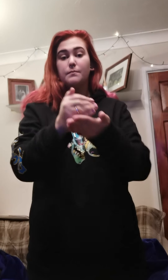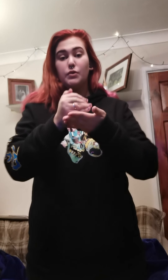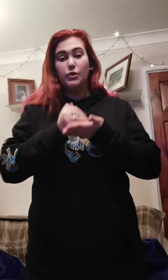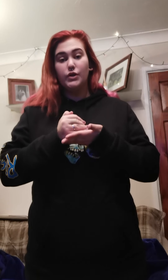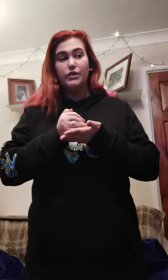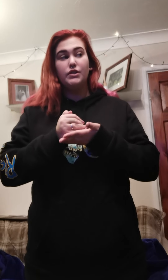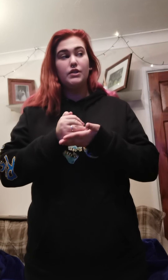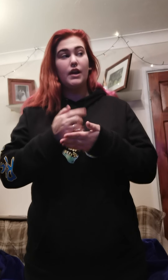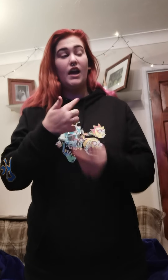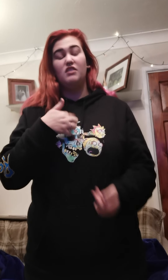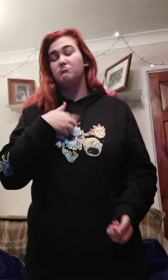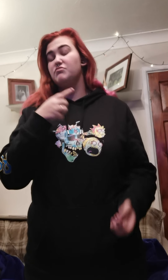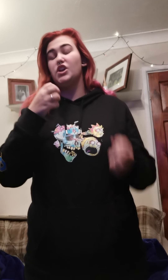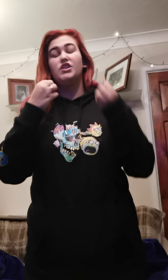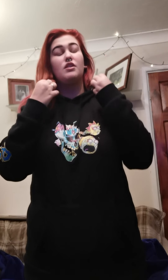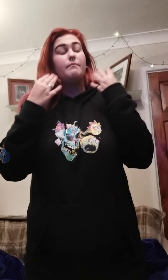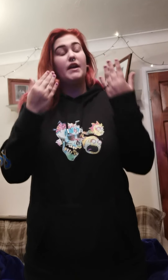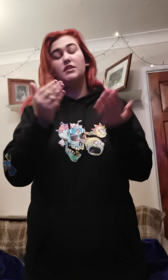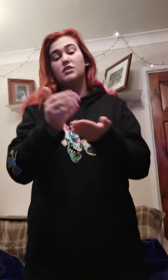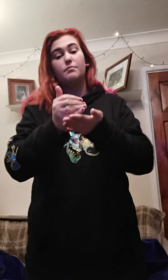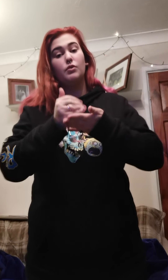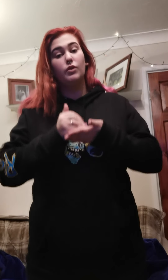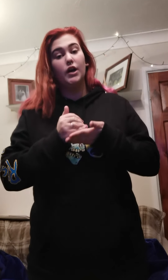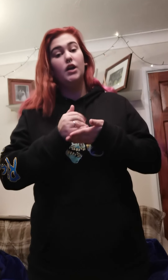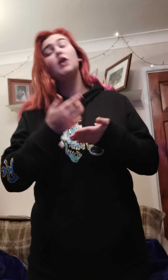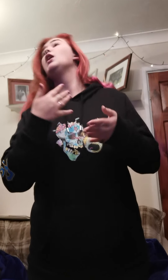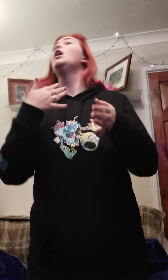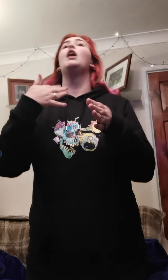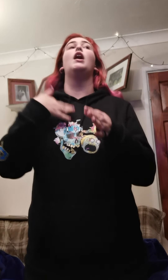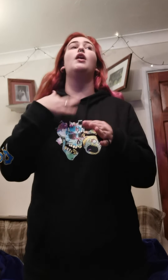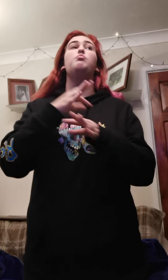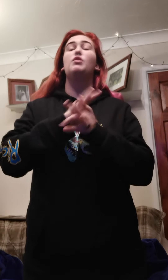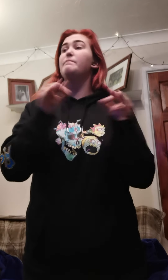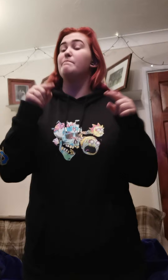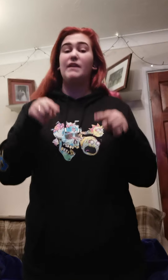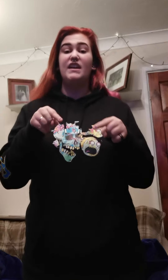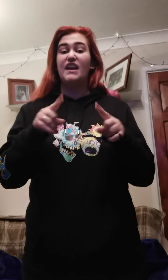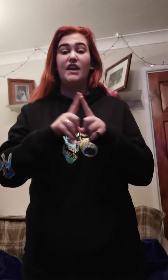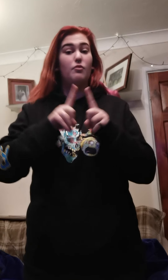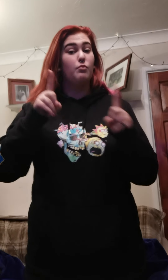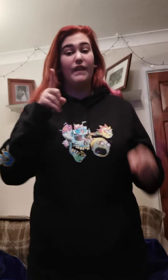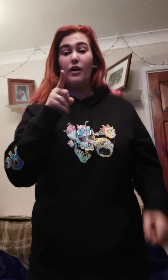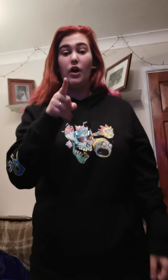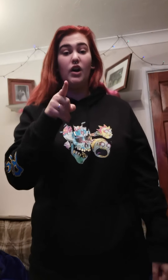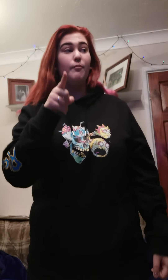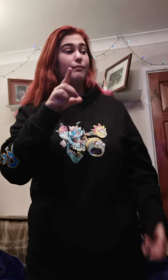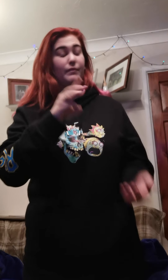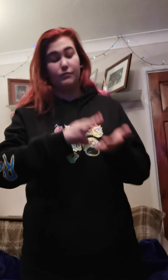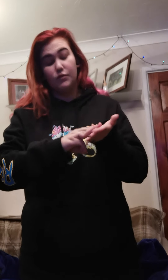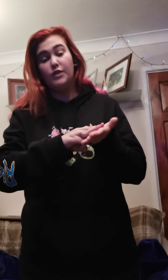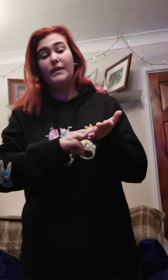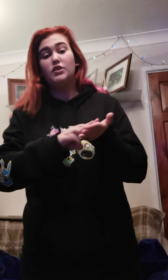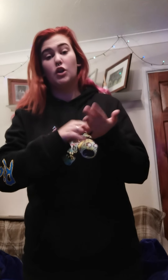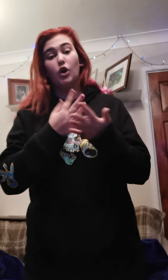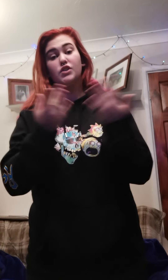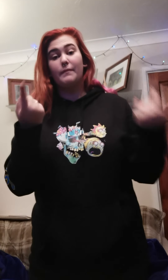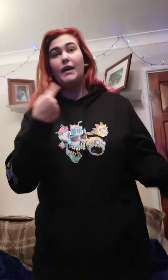supporters and she is an amazing supporter. I wouldn't be here without her and she means a lot to me.